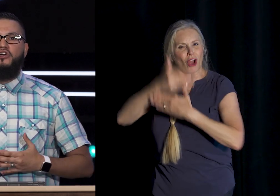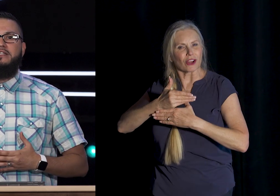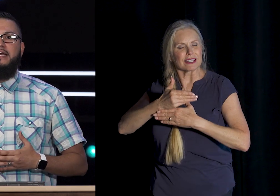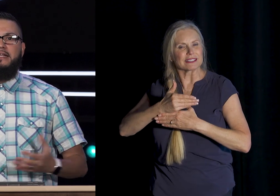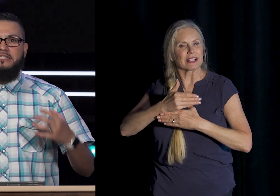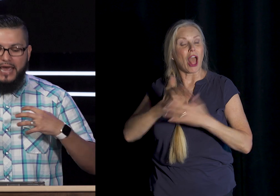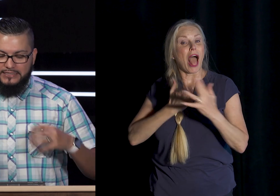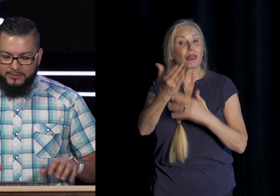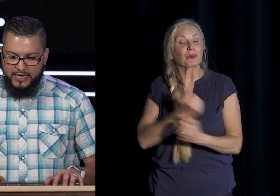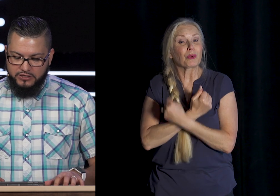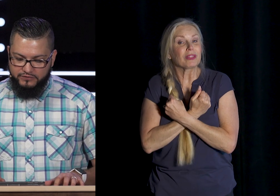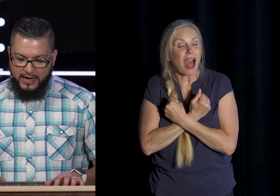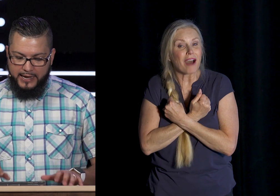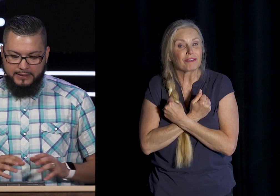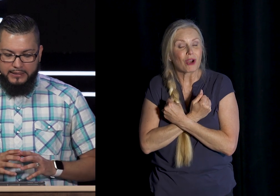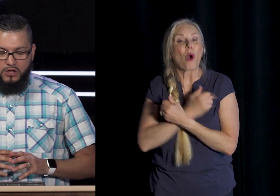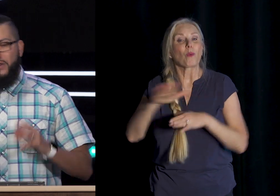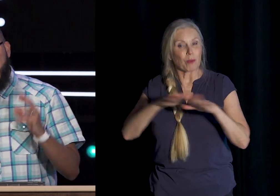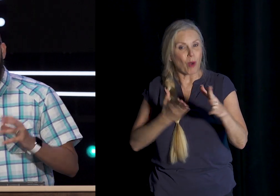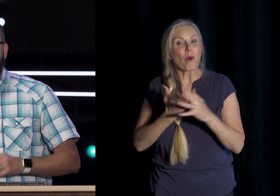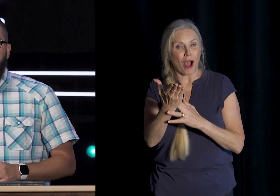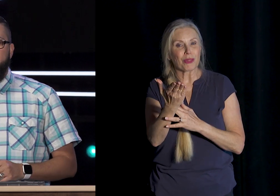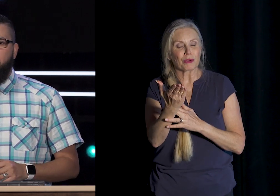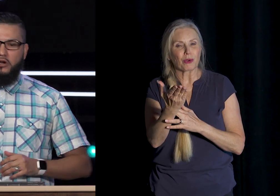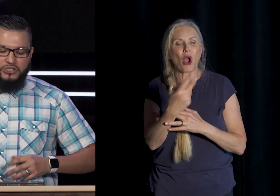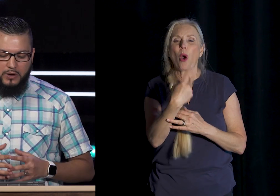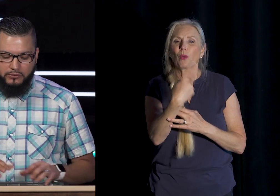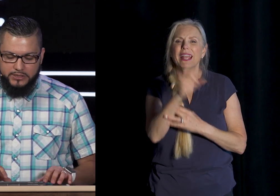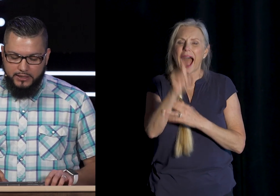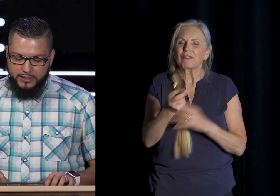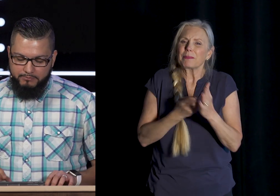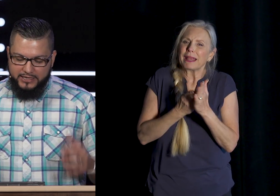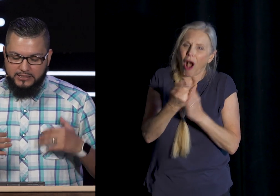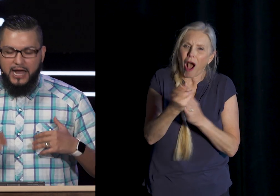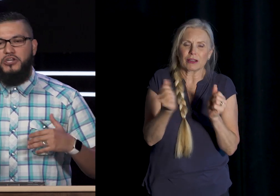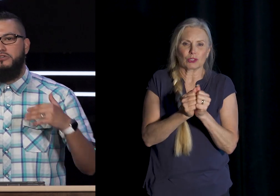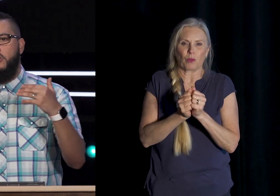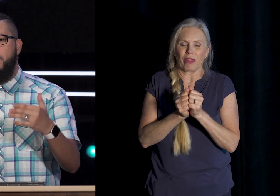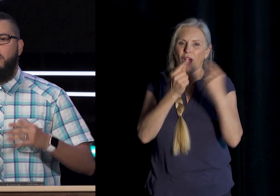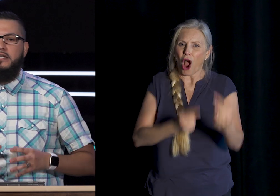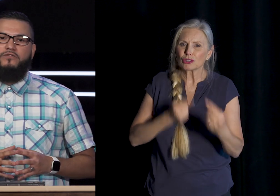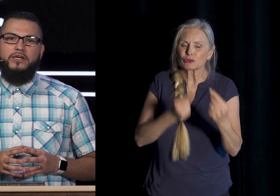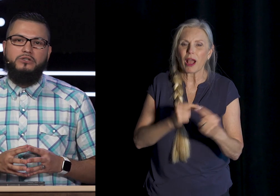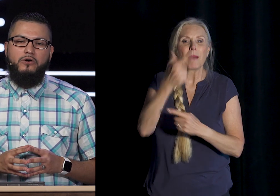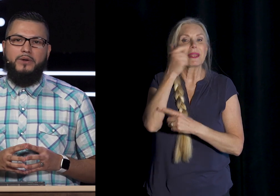Good deeds As imitators Of God We gotta Be honest With our Struggles Because God God uses God brokenness For his Glory